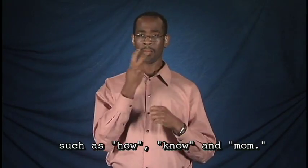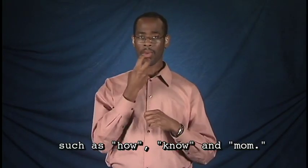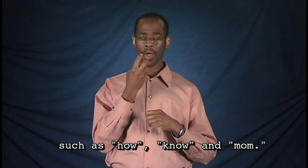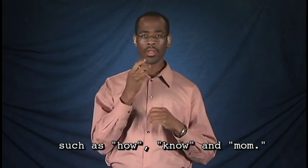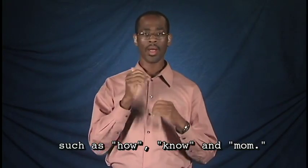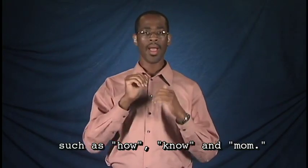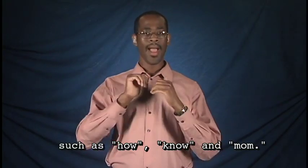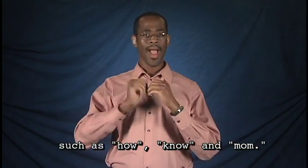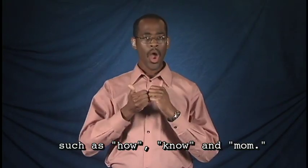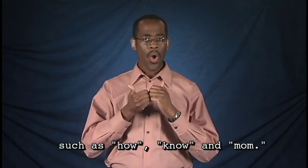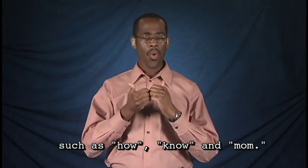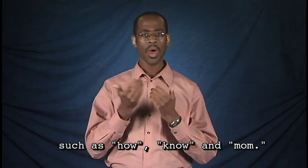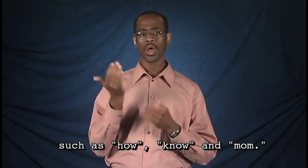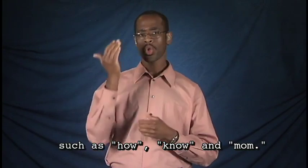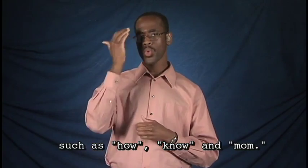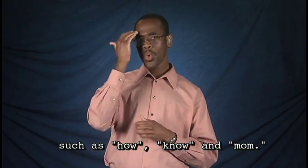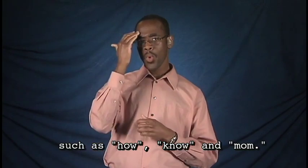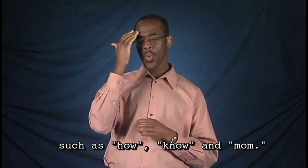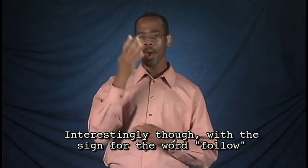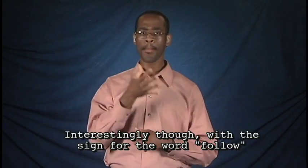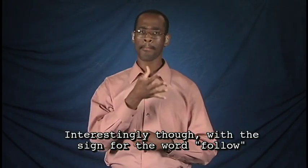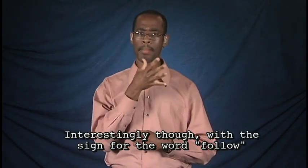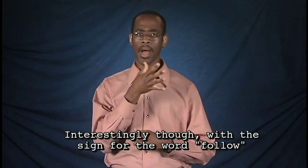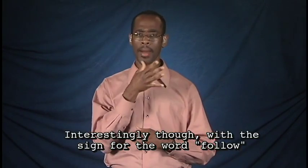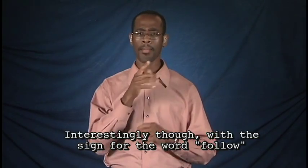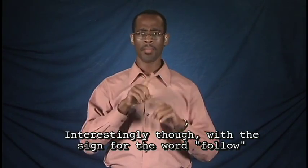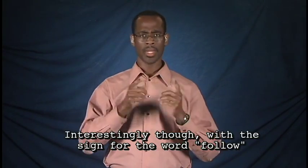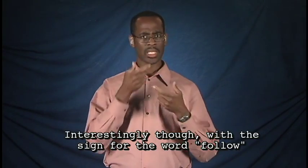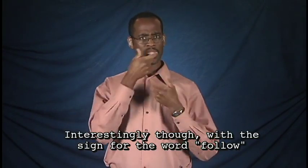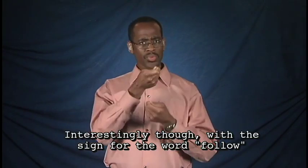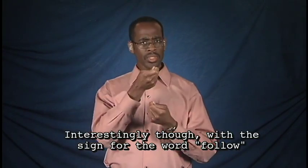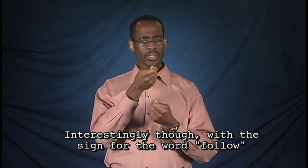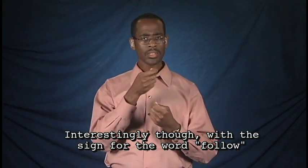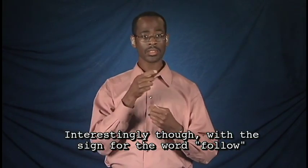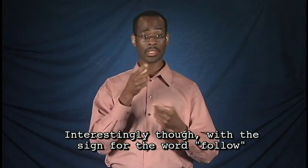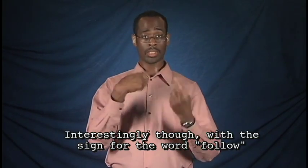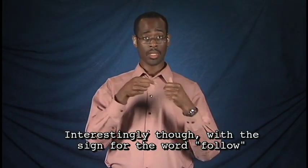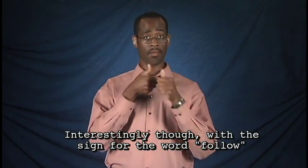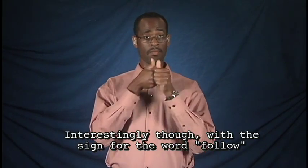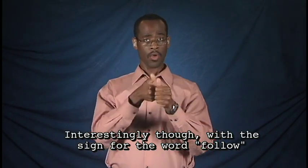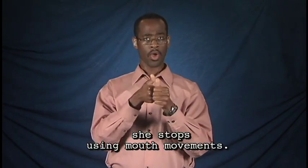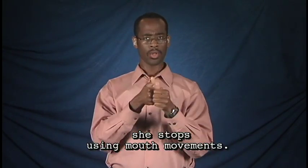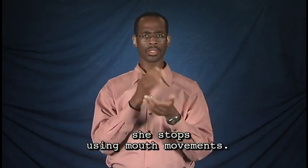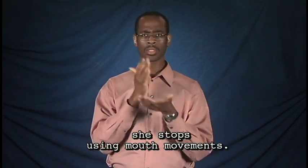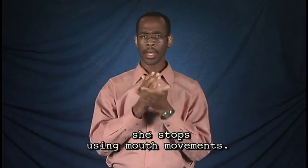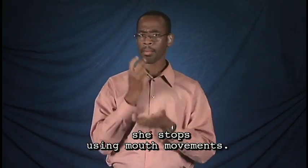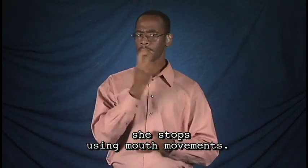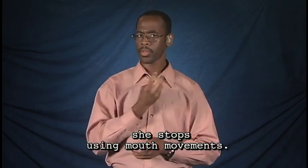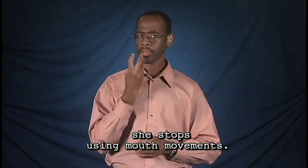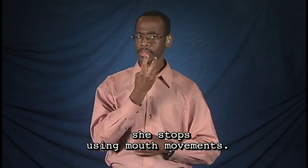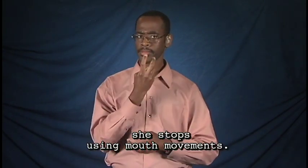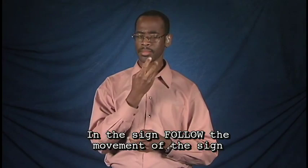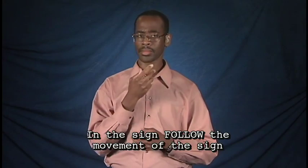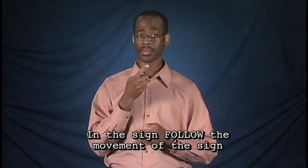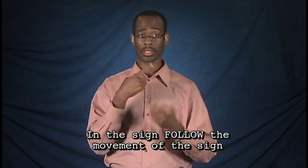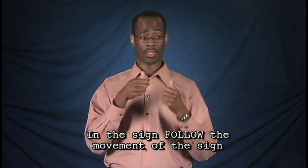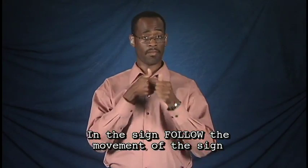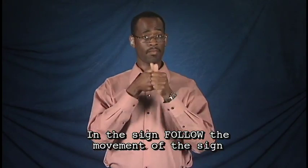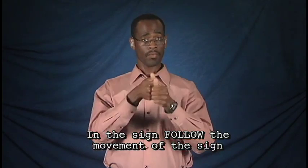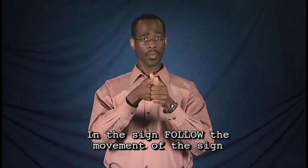such as how, know, and mom. Interestingly though, with the sign for the word follow, she stops using mouth movements. The sign